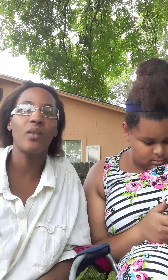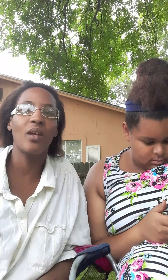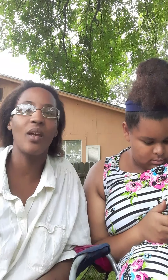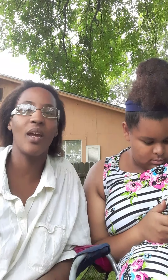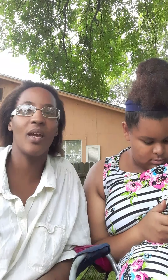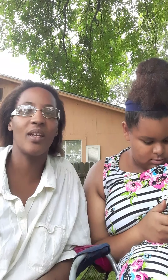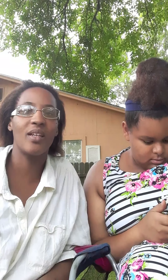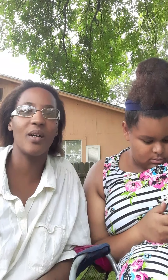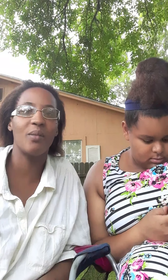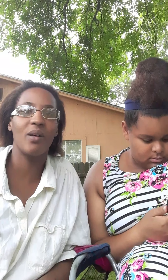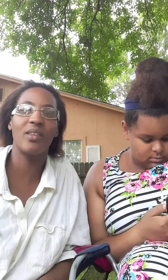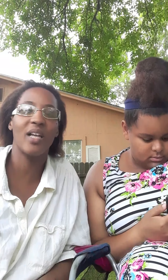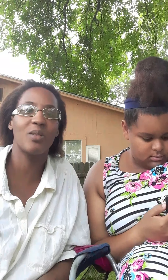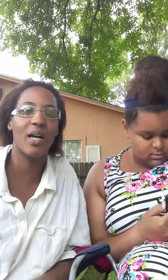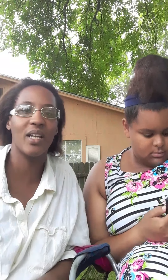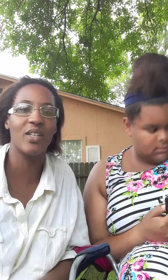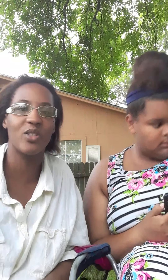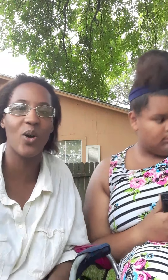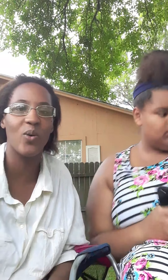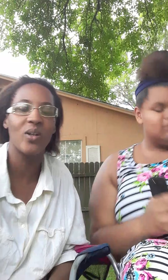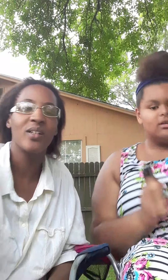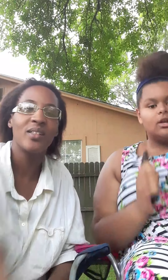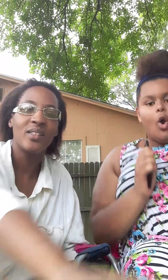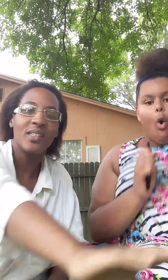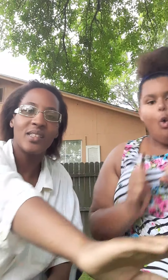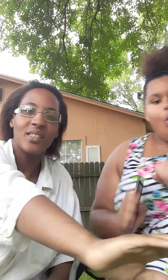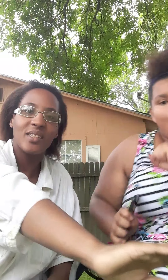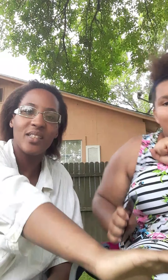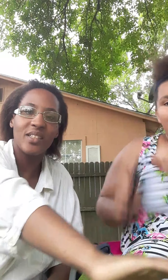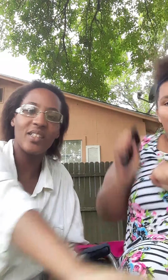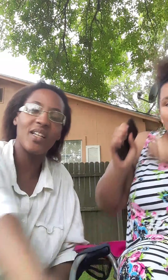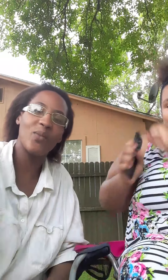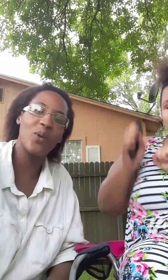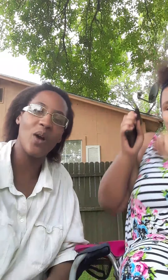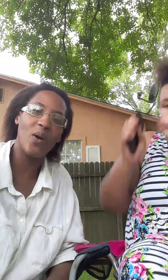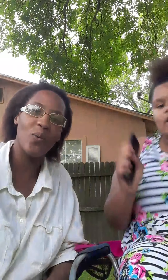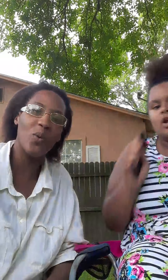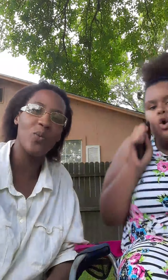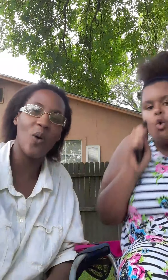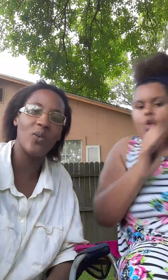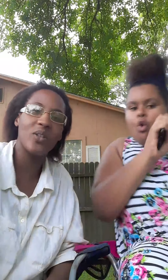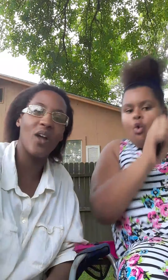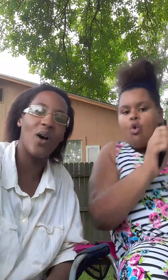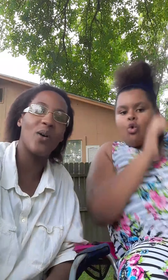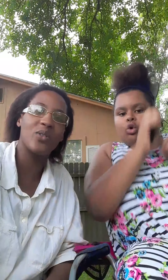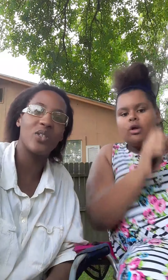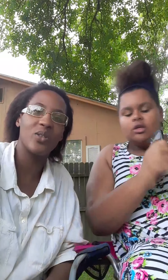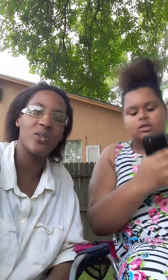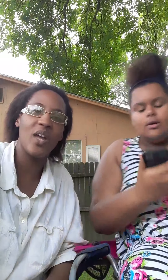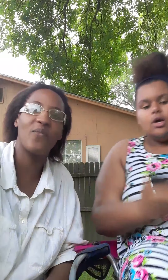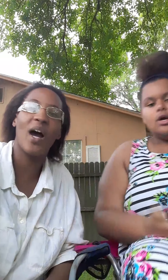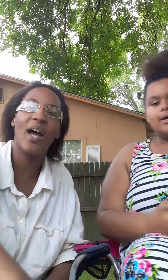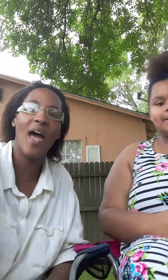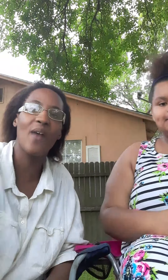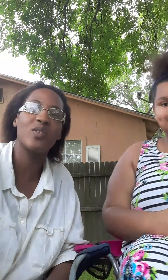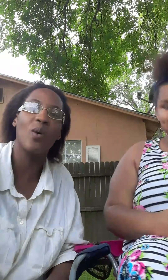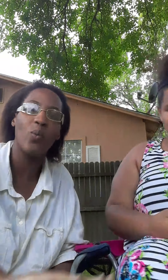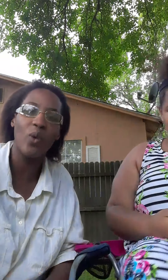and um that's about it so crash the party we want y'all to if i have some real